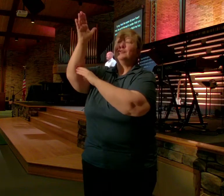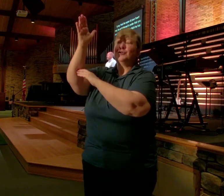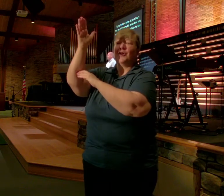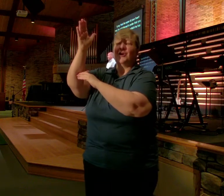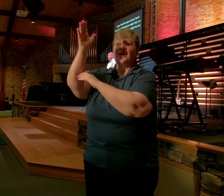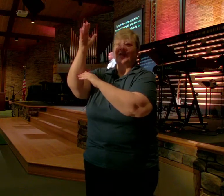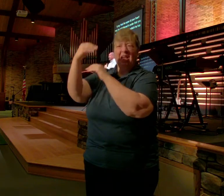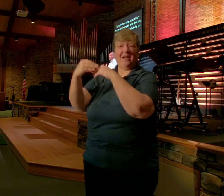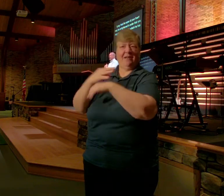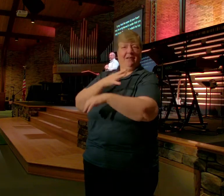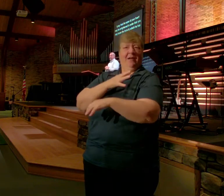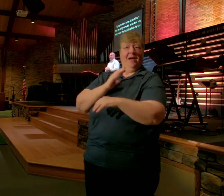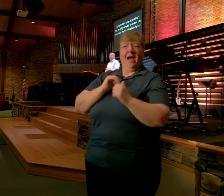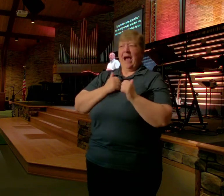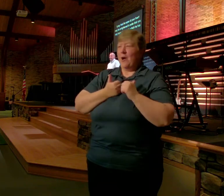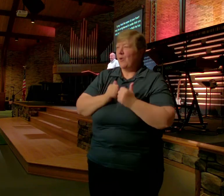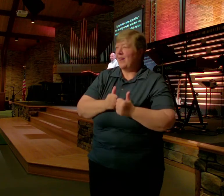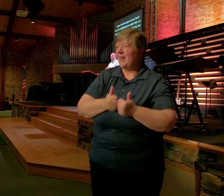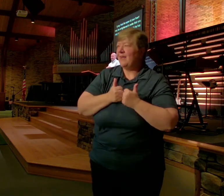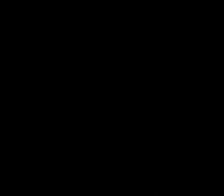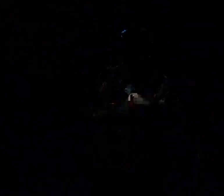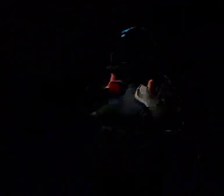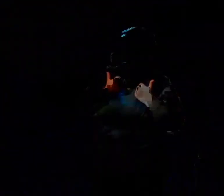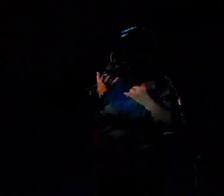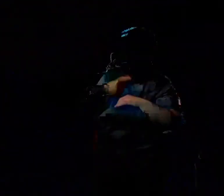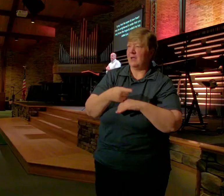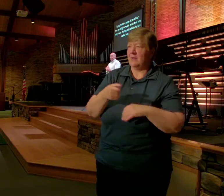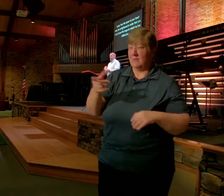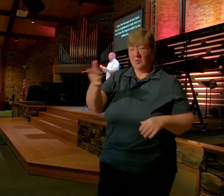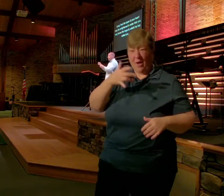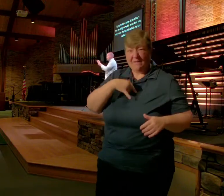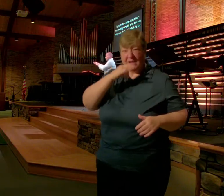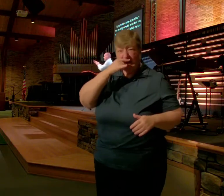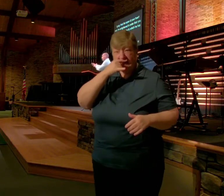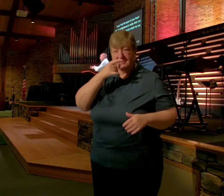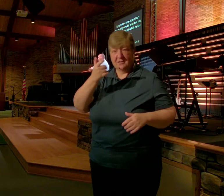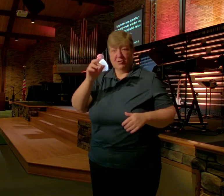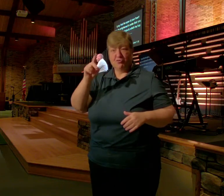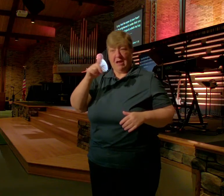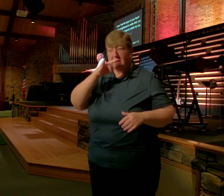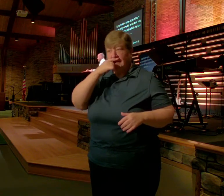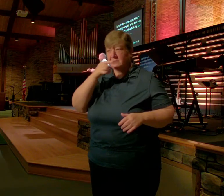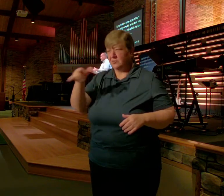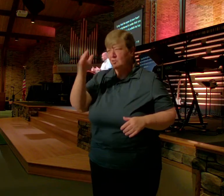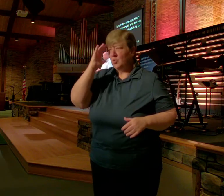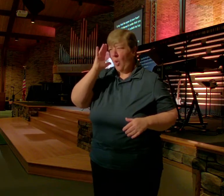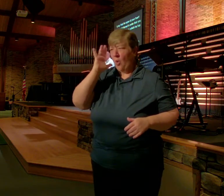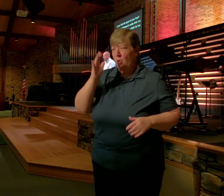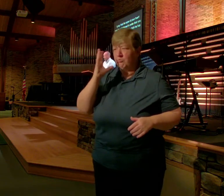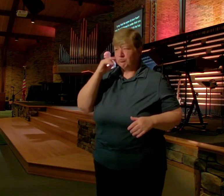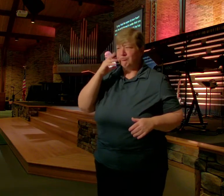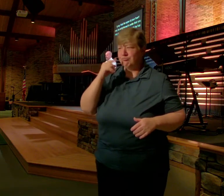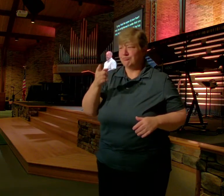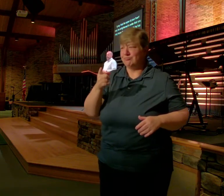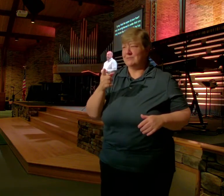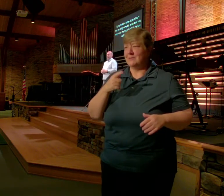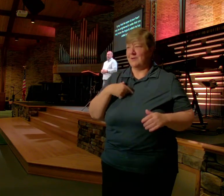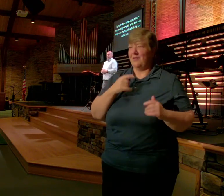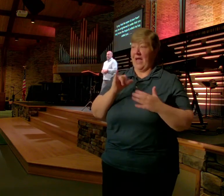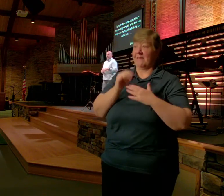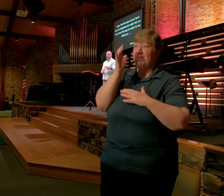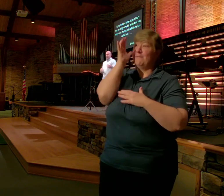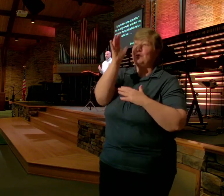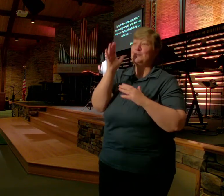have kids Or grandkids You know this Right Future hope Changes behavior Today When my kids Were little